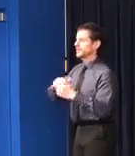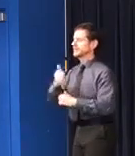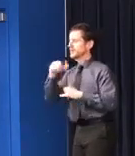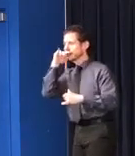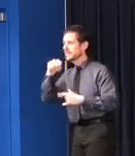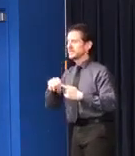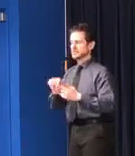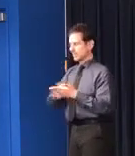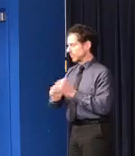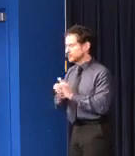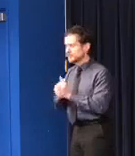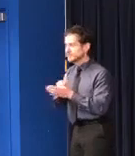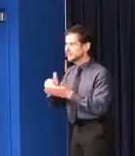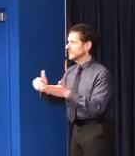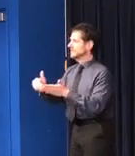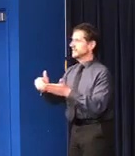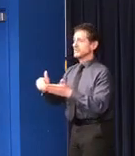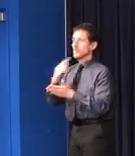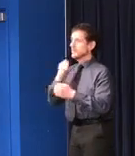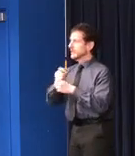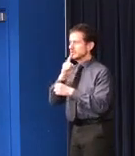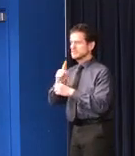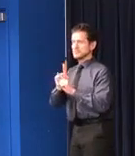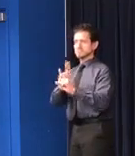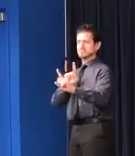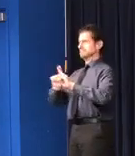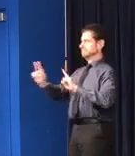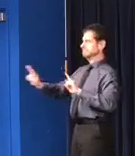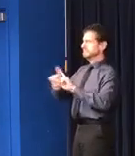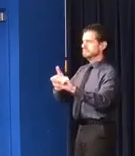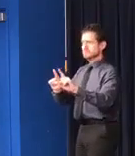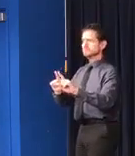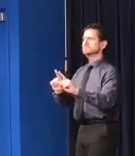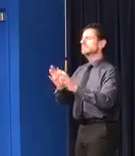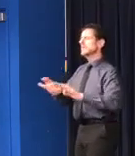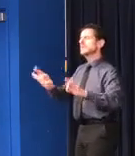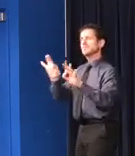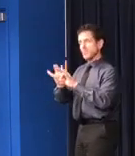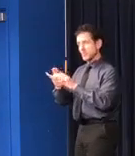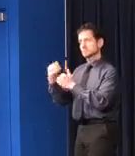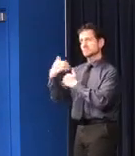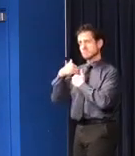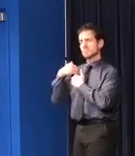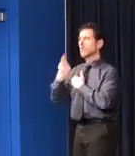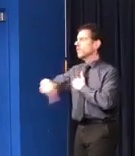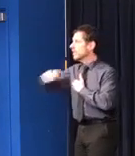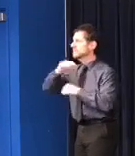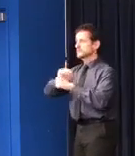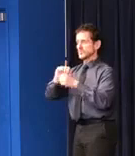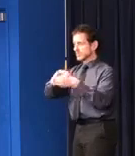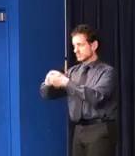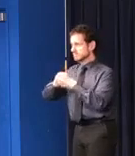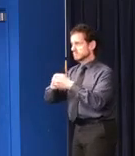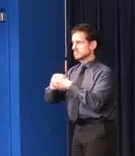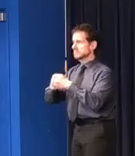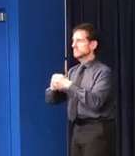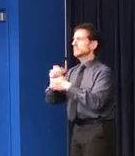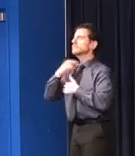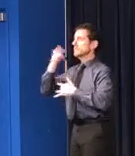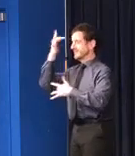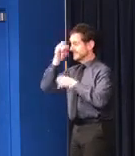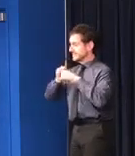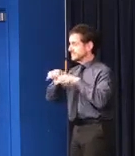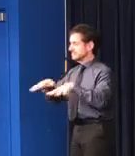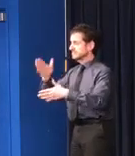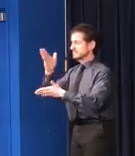distance. All of these steps is what it will take, all of us doing this together to end this pandemic. And now I